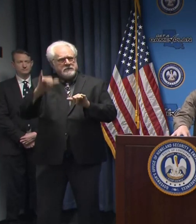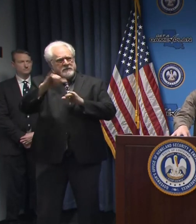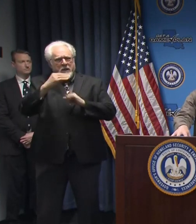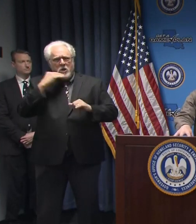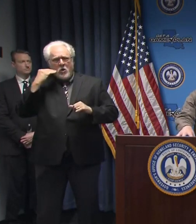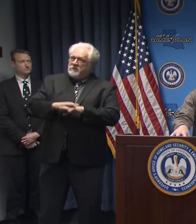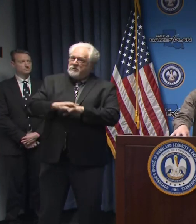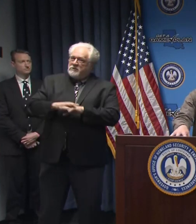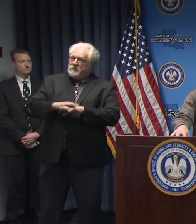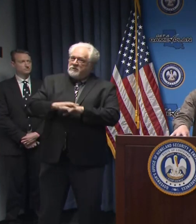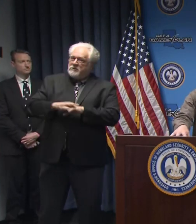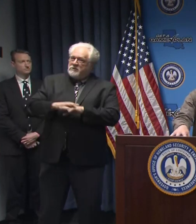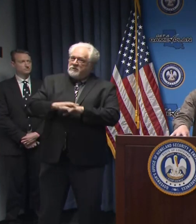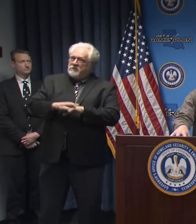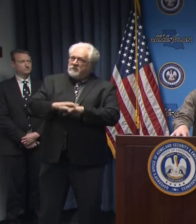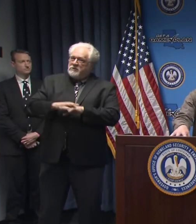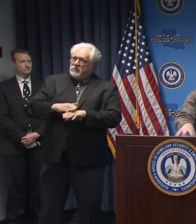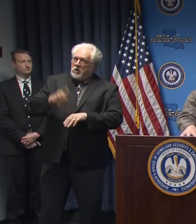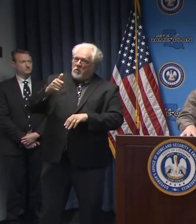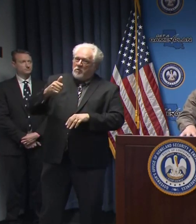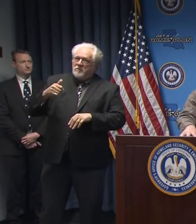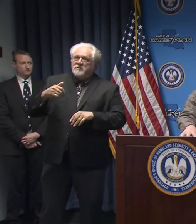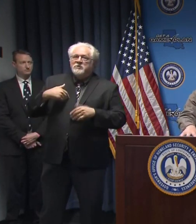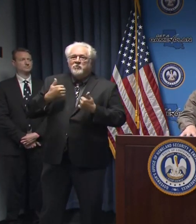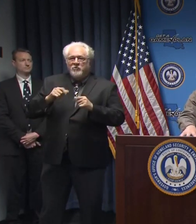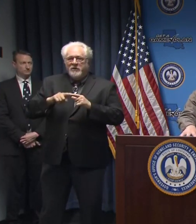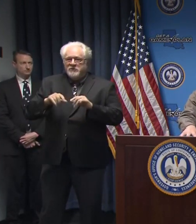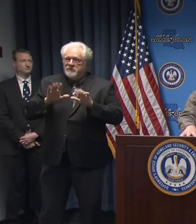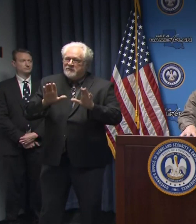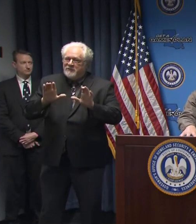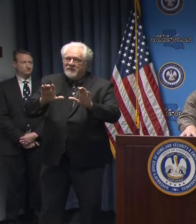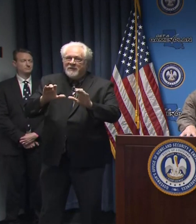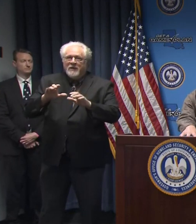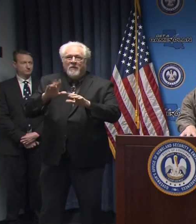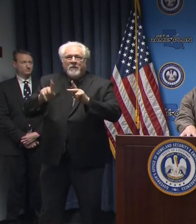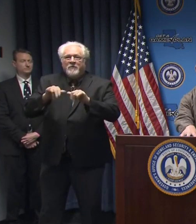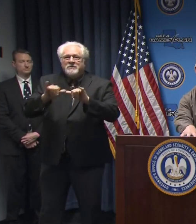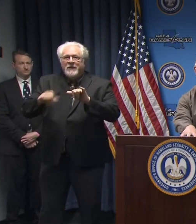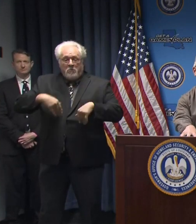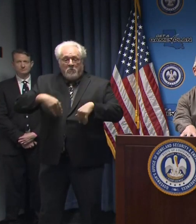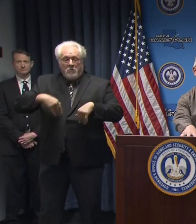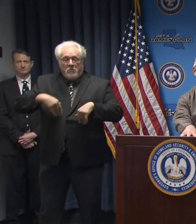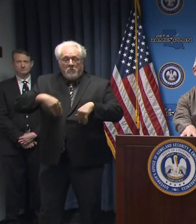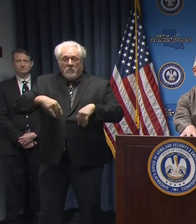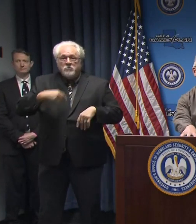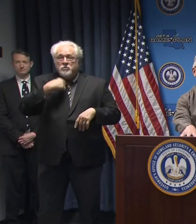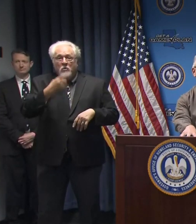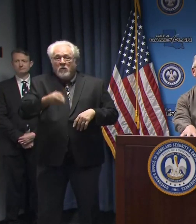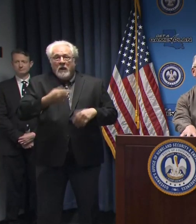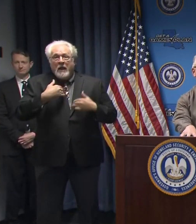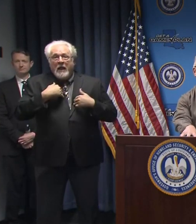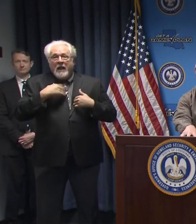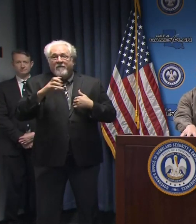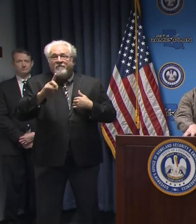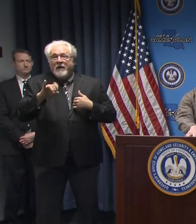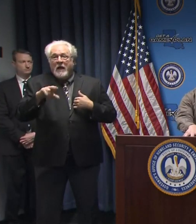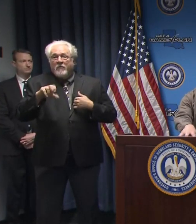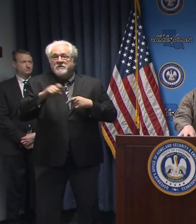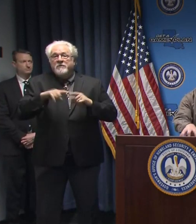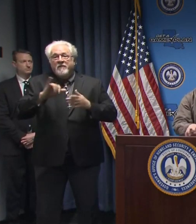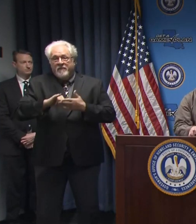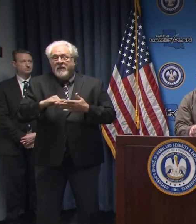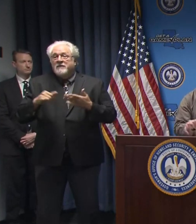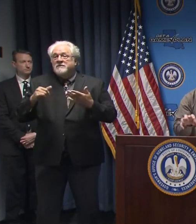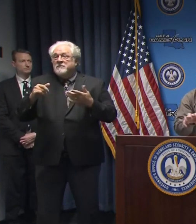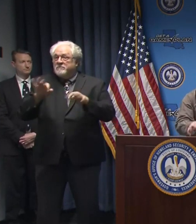Well, our testing is able to stay home who haven't been told they have the virus. It makes it hard, but that's essential. And